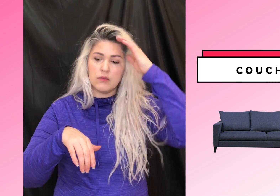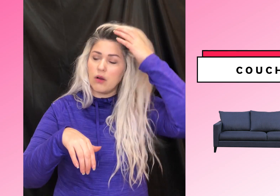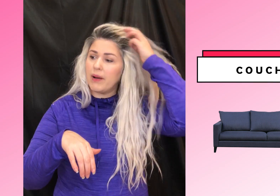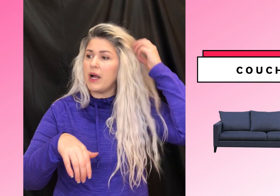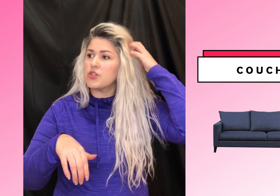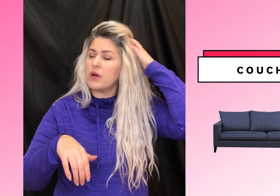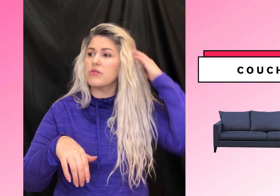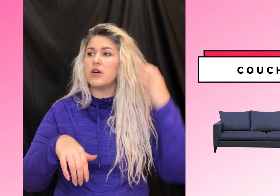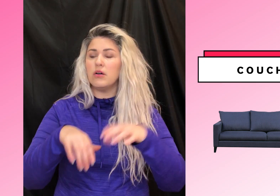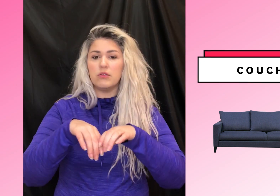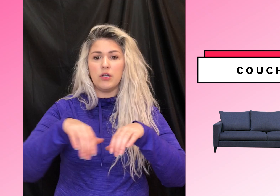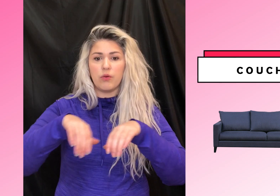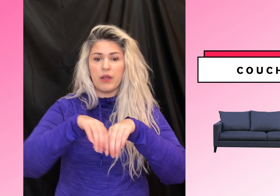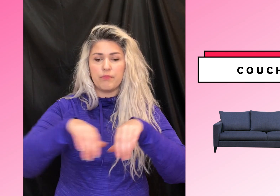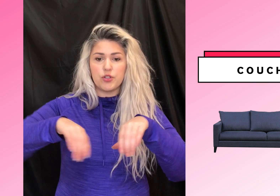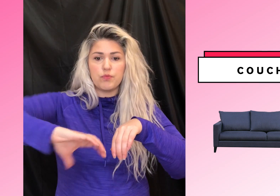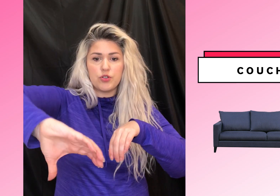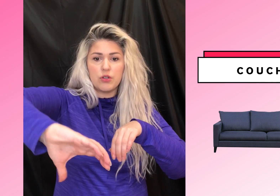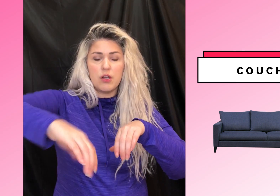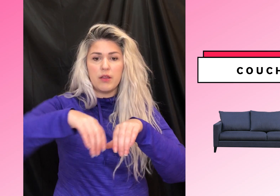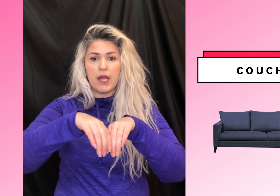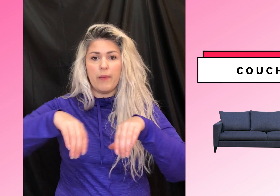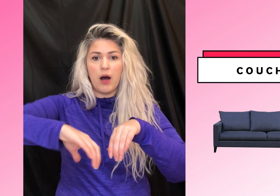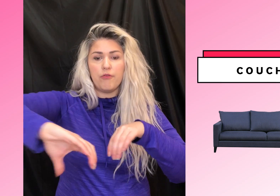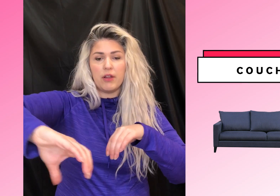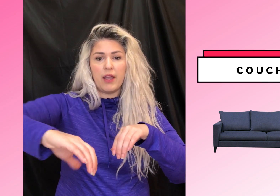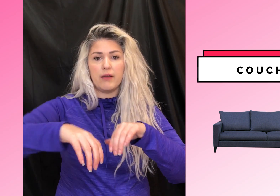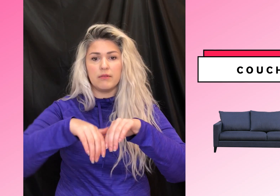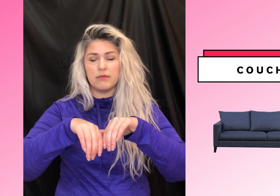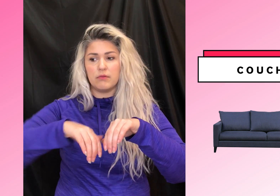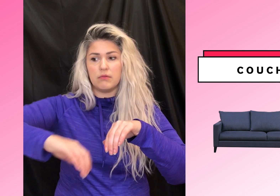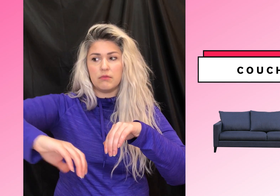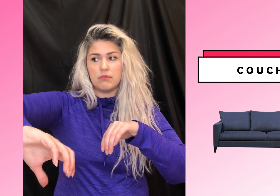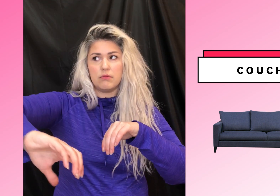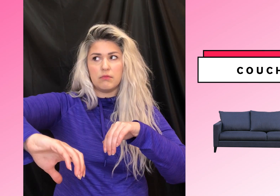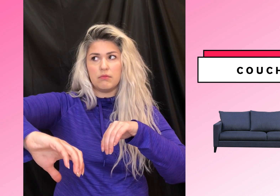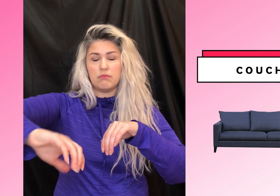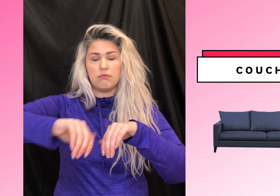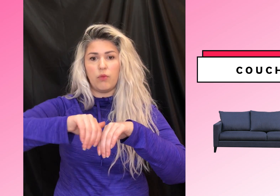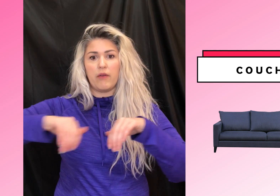Oh my gosh. What are those called? You know, where they, they come off like that, whatever.